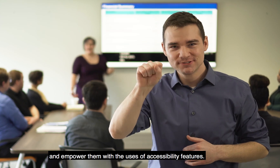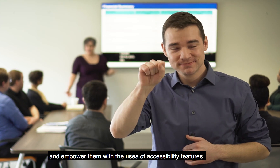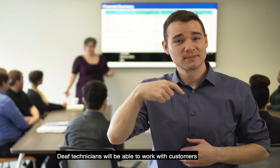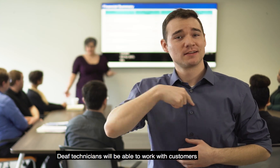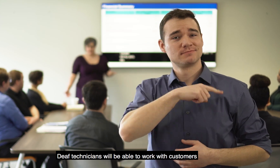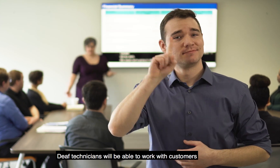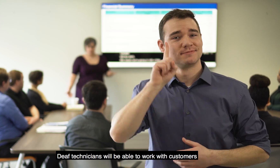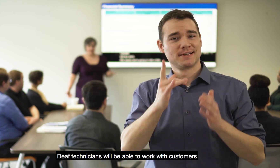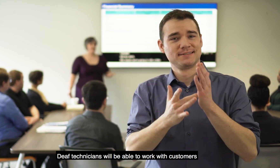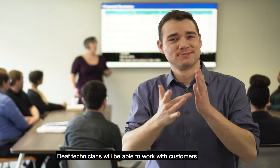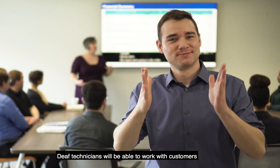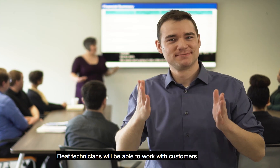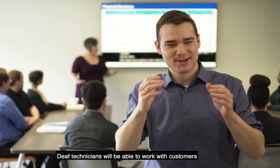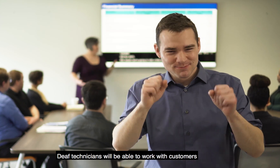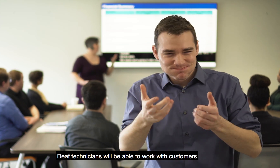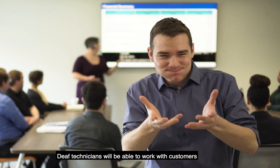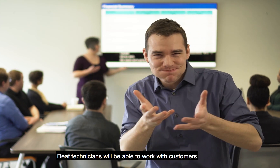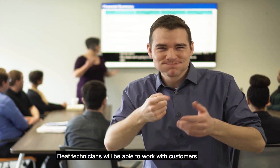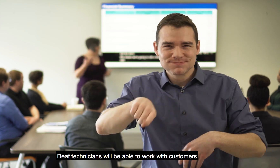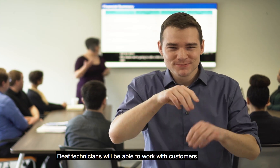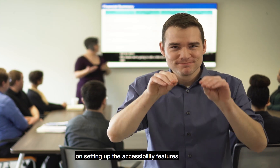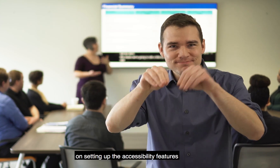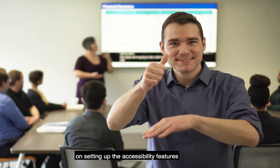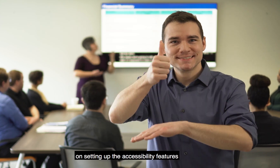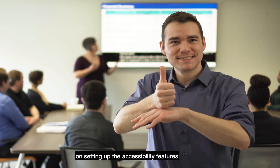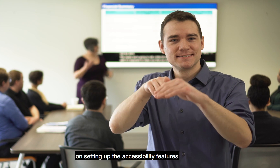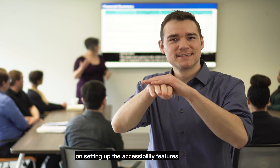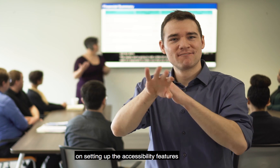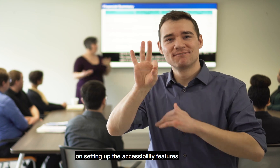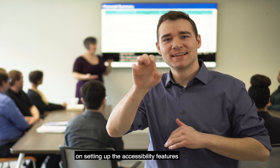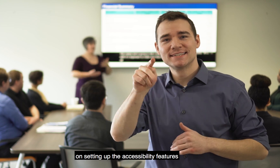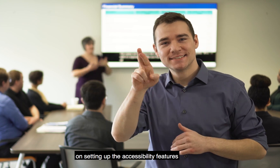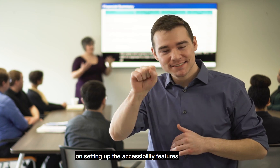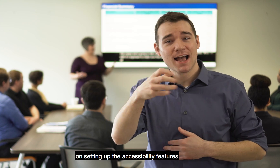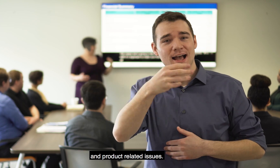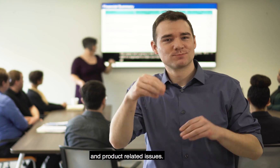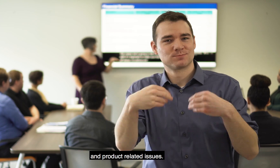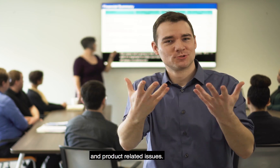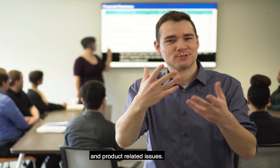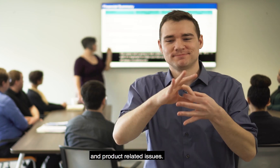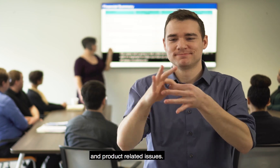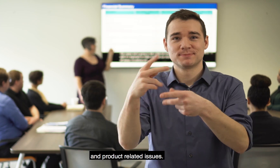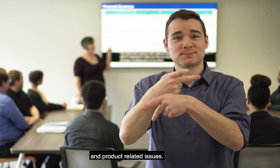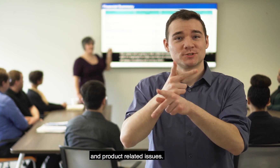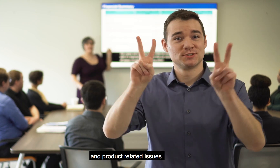Deaf technicians will be able to work with customers on setting up the accessibility features and product-related issues.